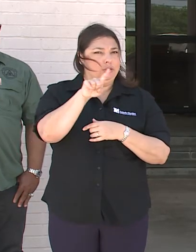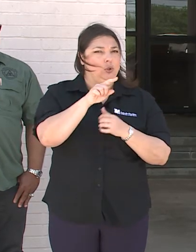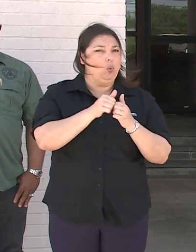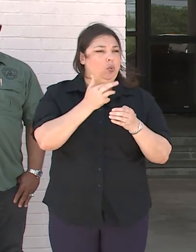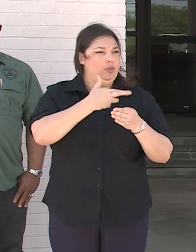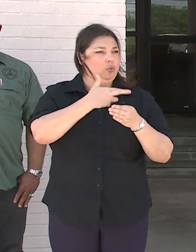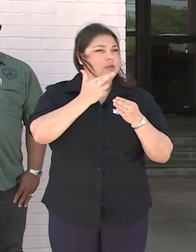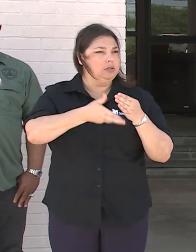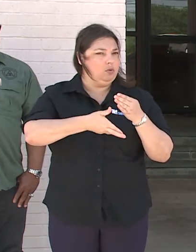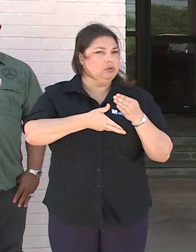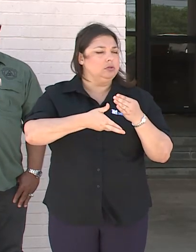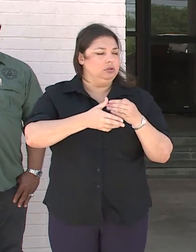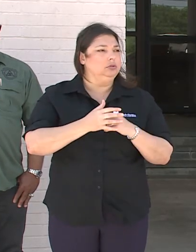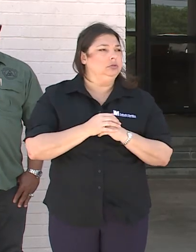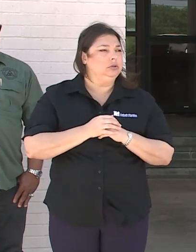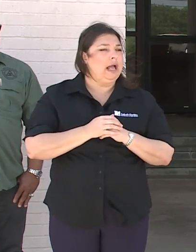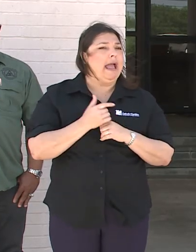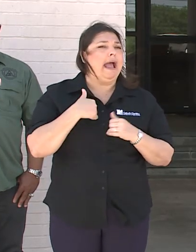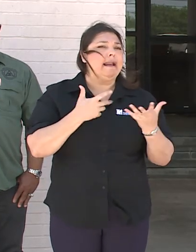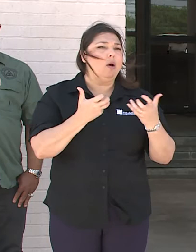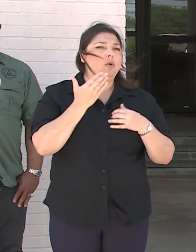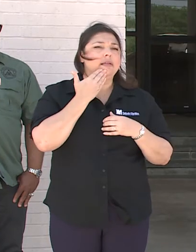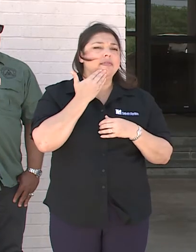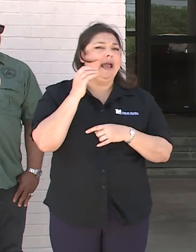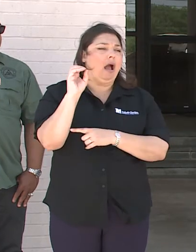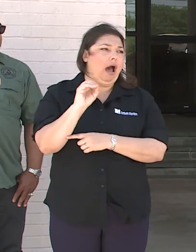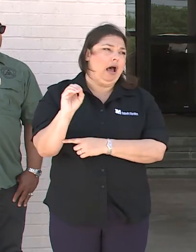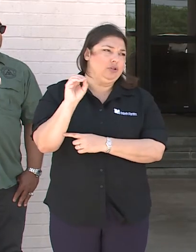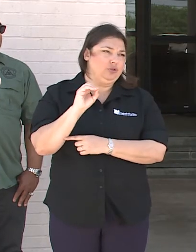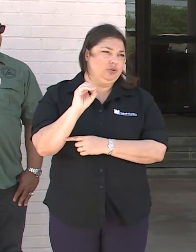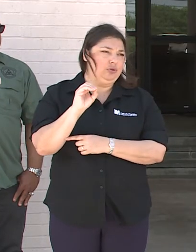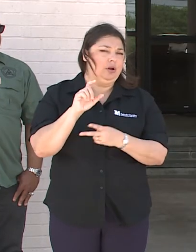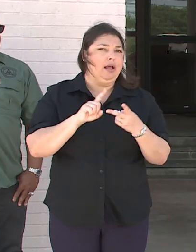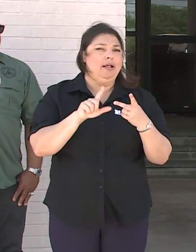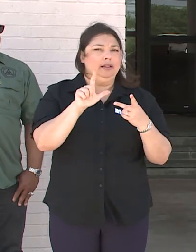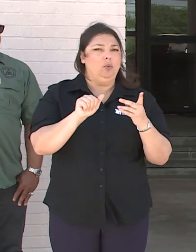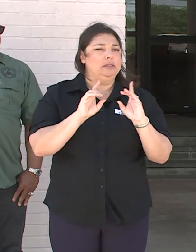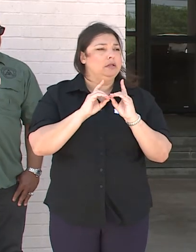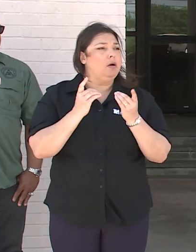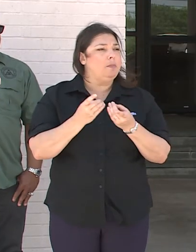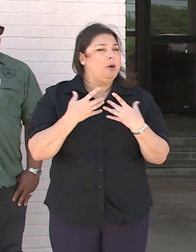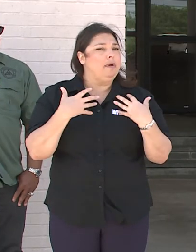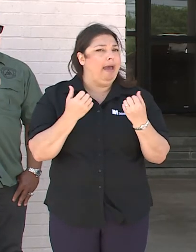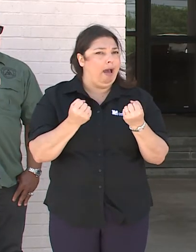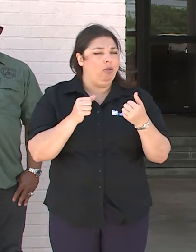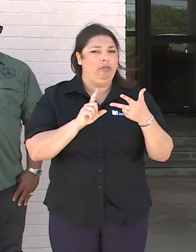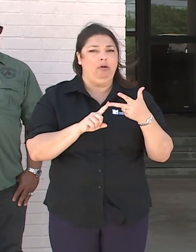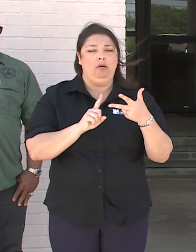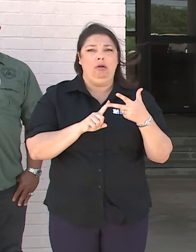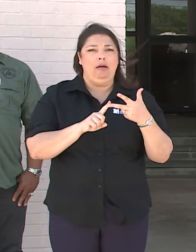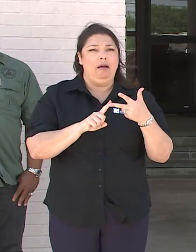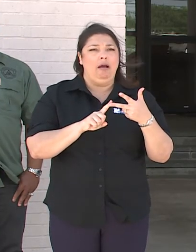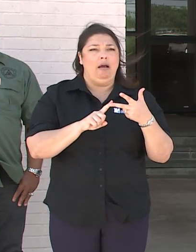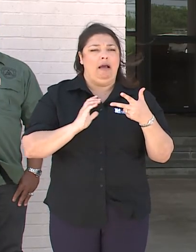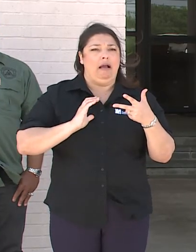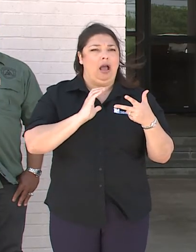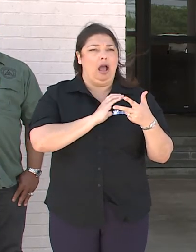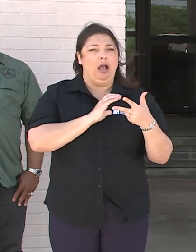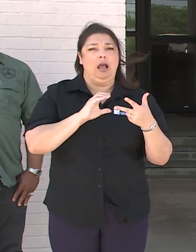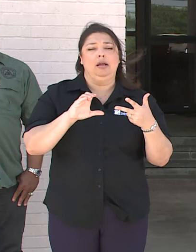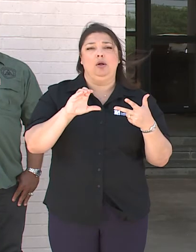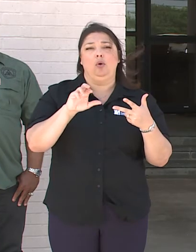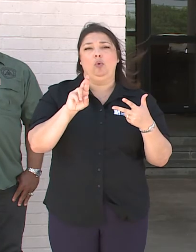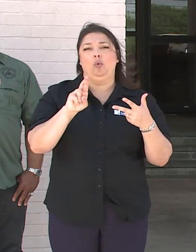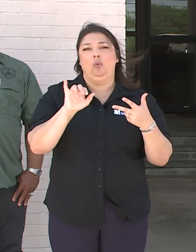with your test results. And I want to thank Ochsner. I want to thank the Louisiana Department of Health. I want to thank Congressman Cedric